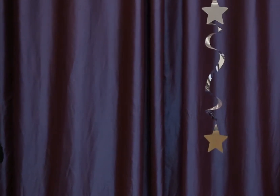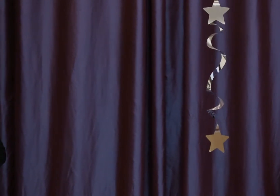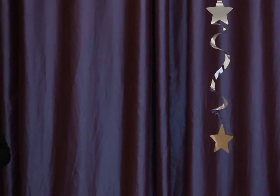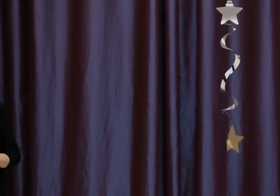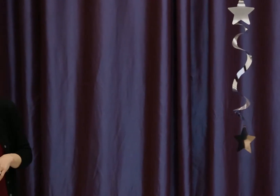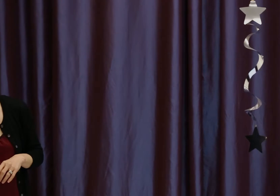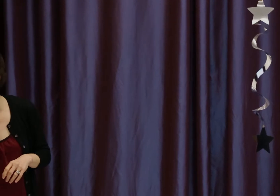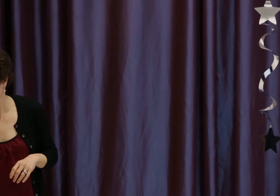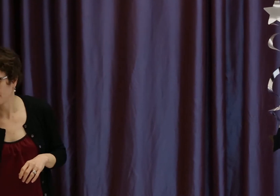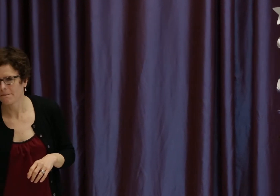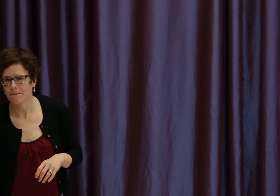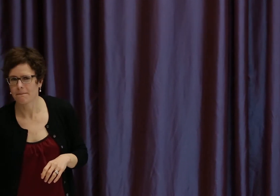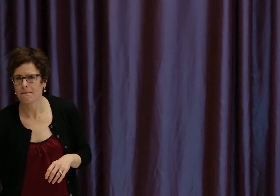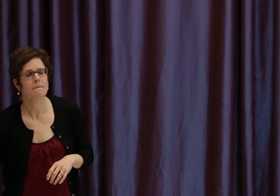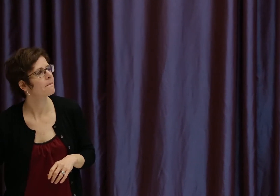through this program and support these parents.